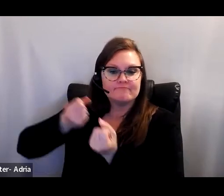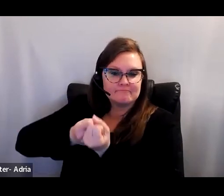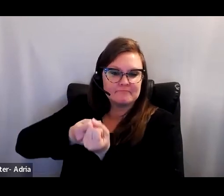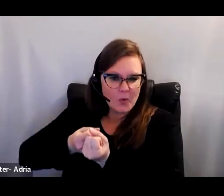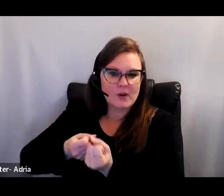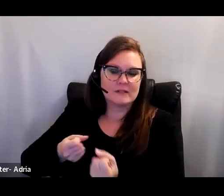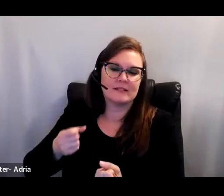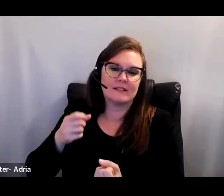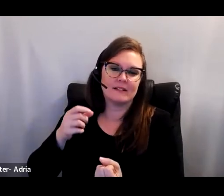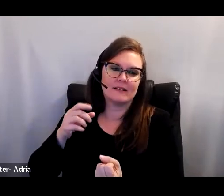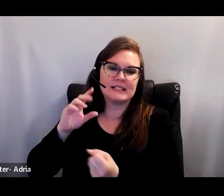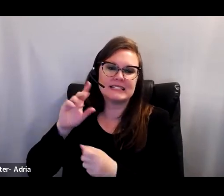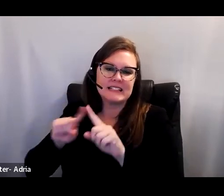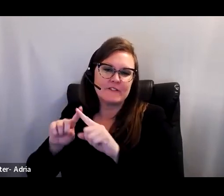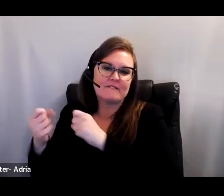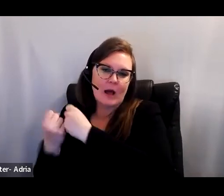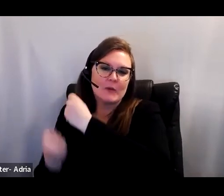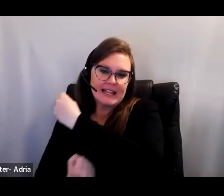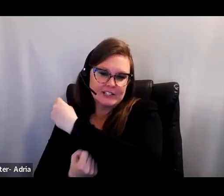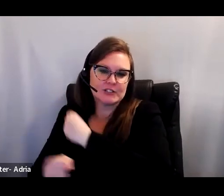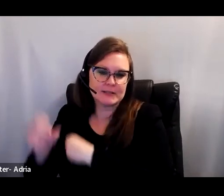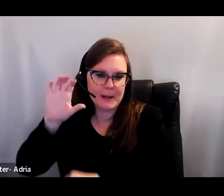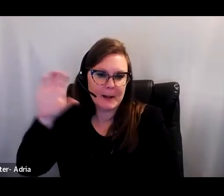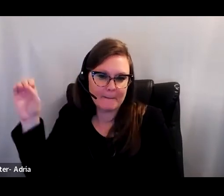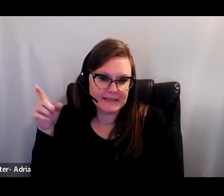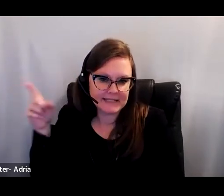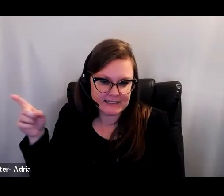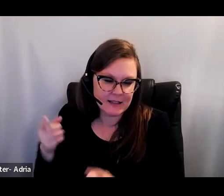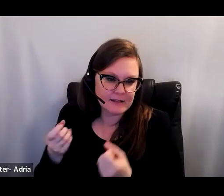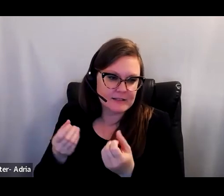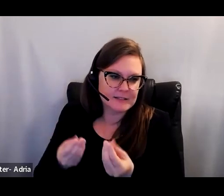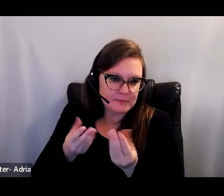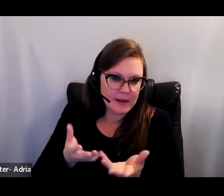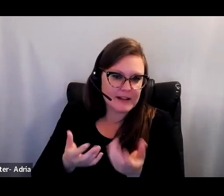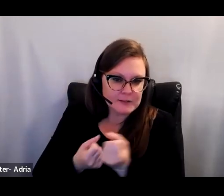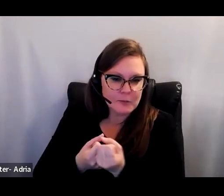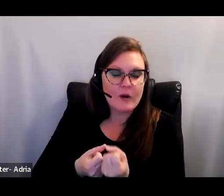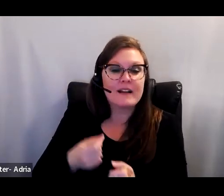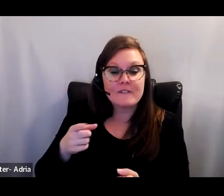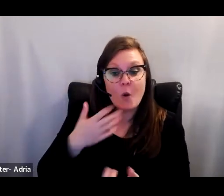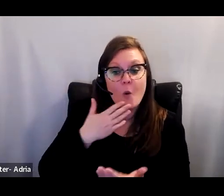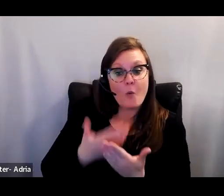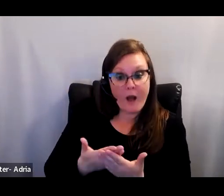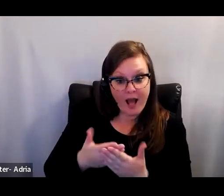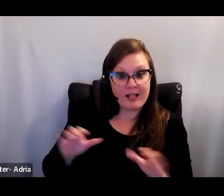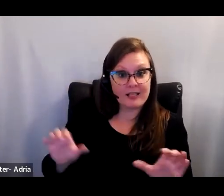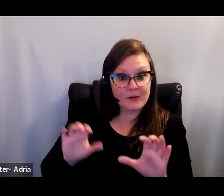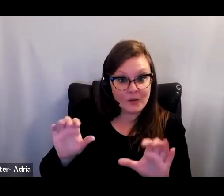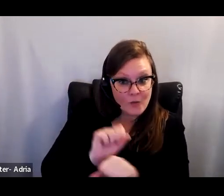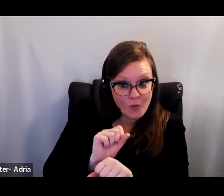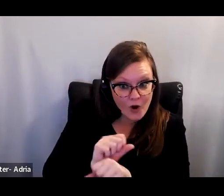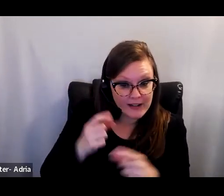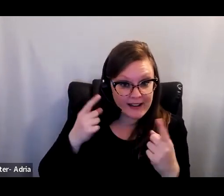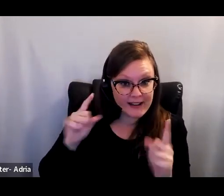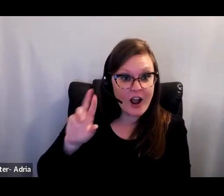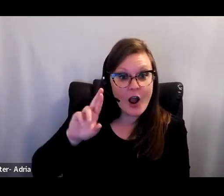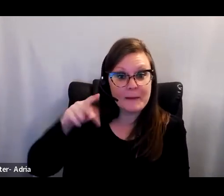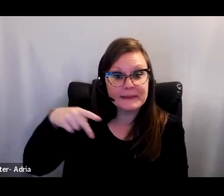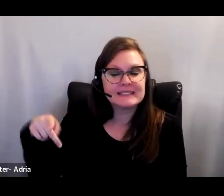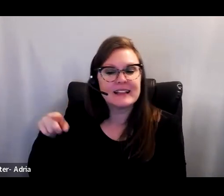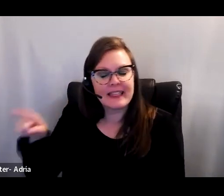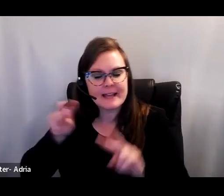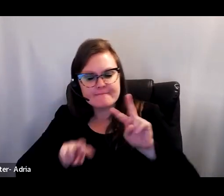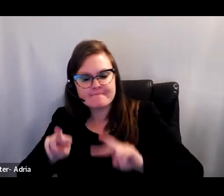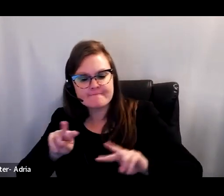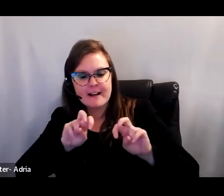Important publications have documented the characteristics of a well-functioning RPPs and proposed ways to evaluate their effectiveness.